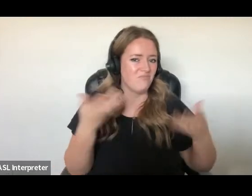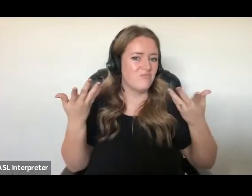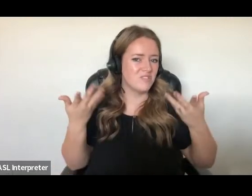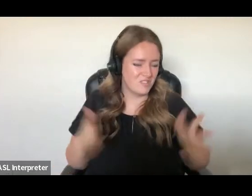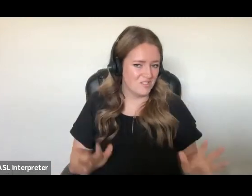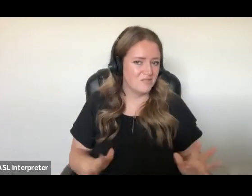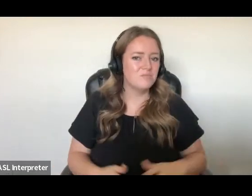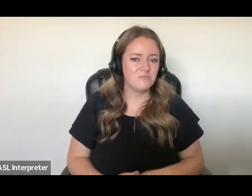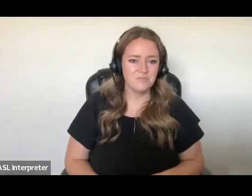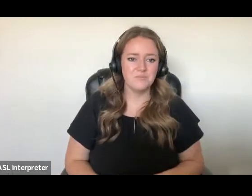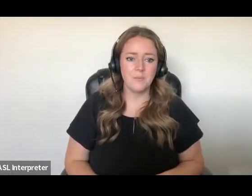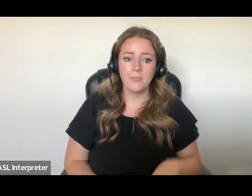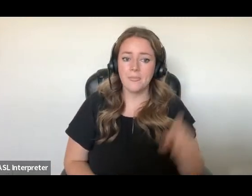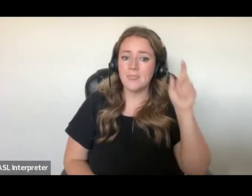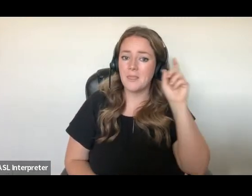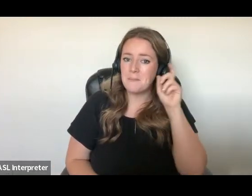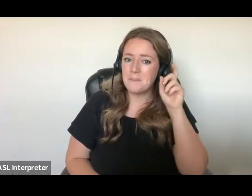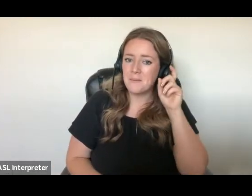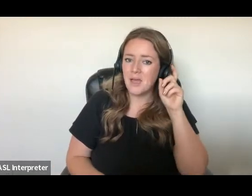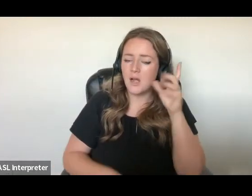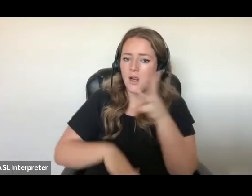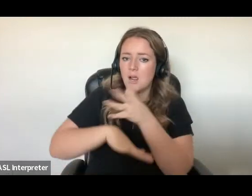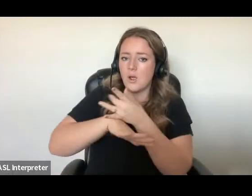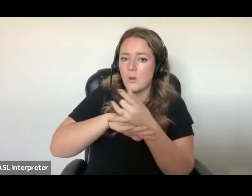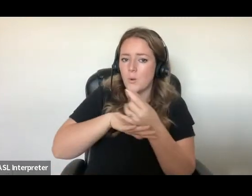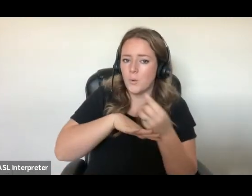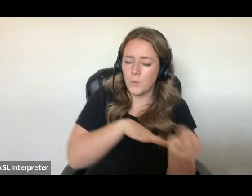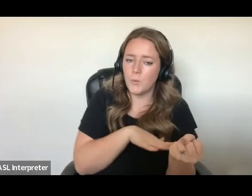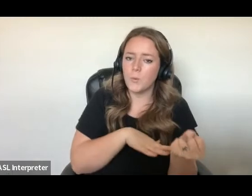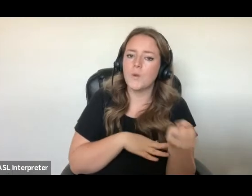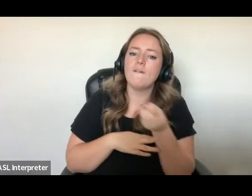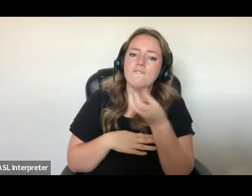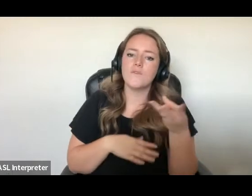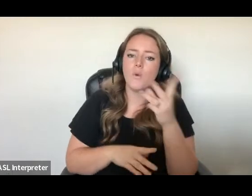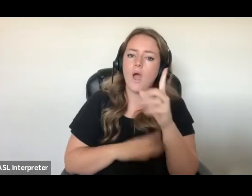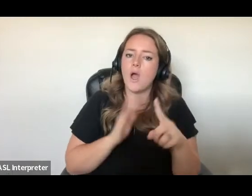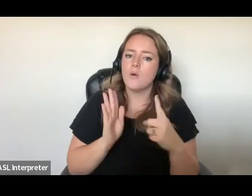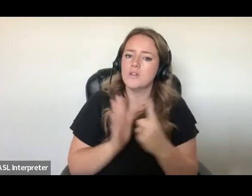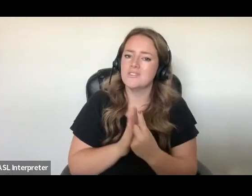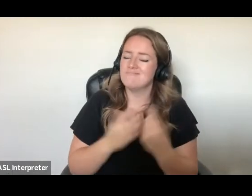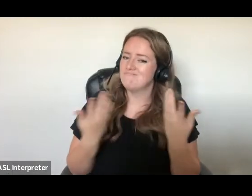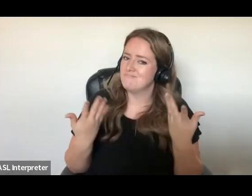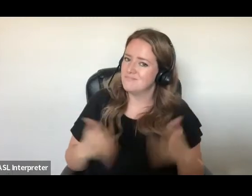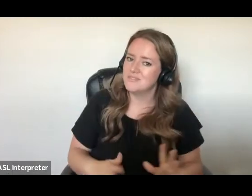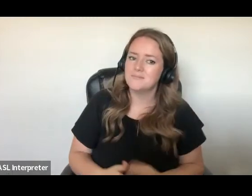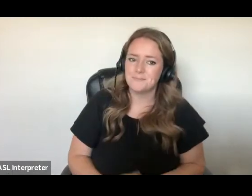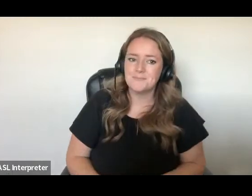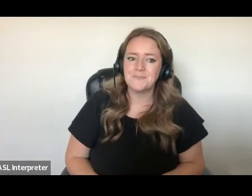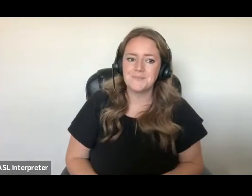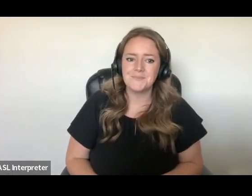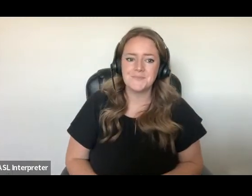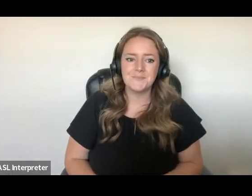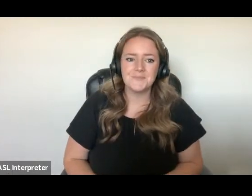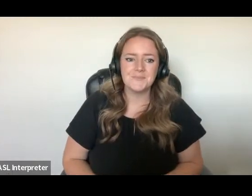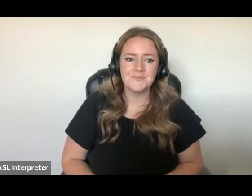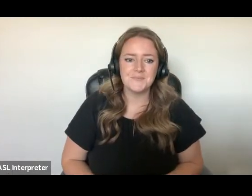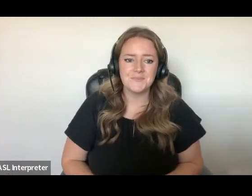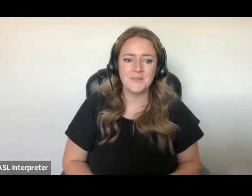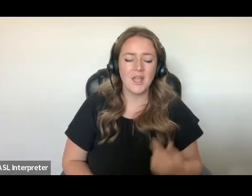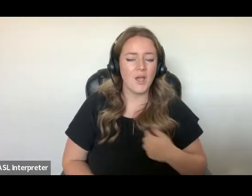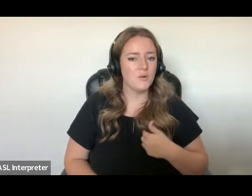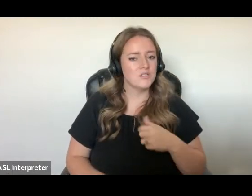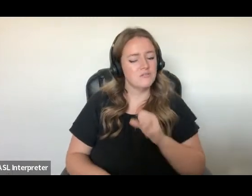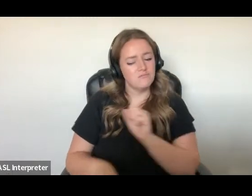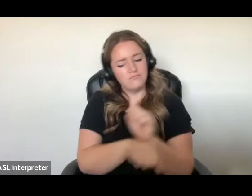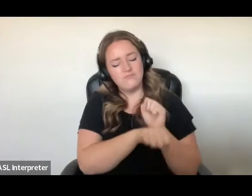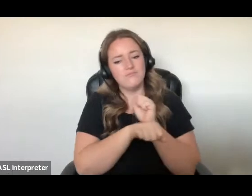The battery was run out after a few hours. I was repeatedly handcuffed